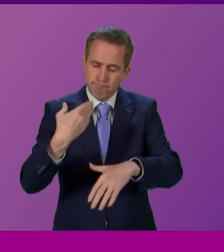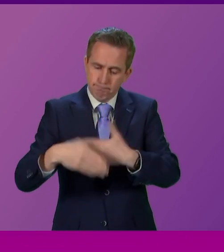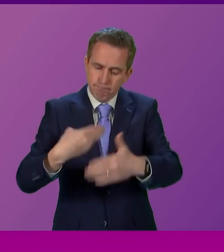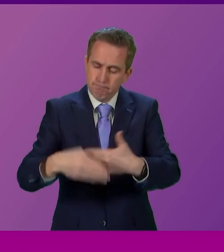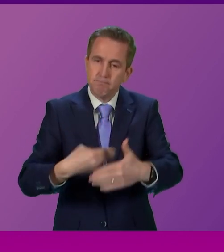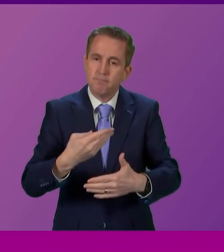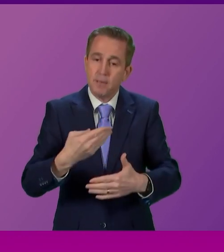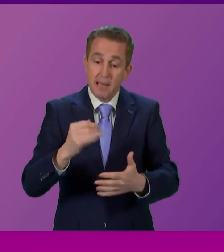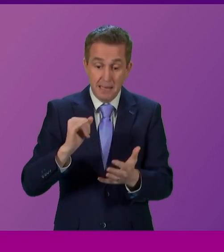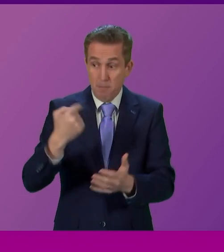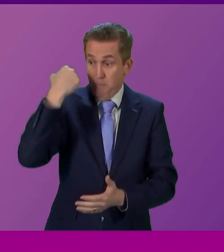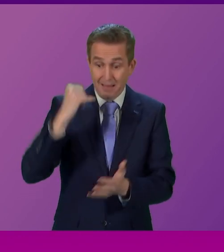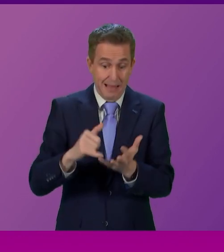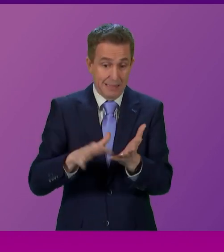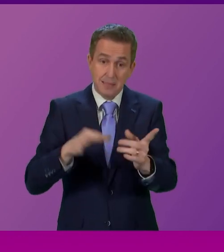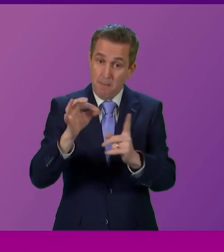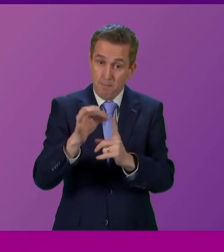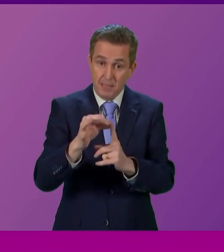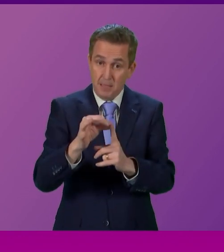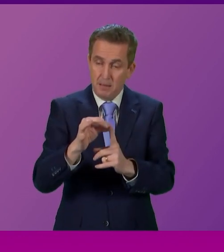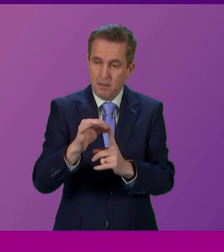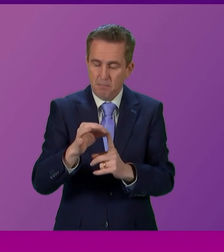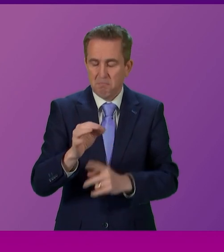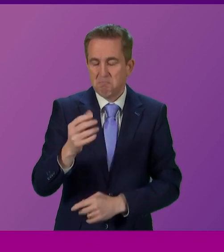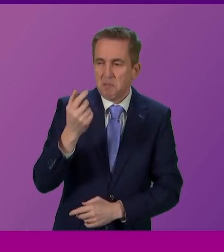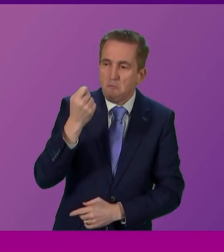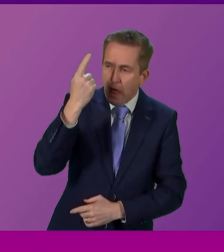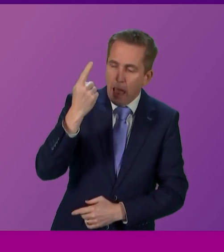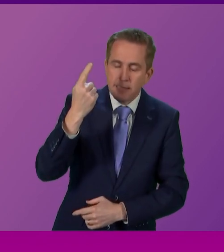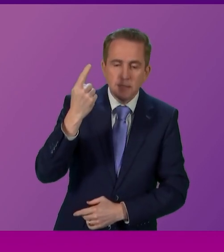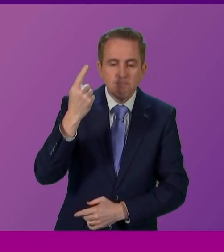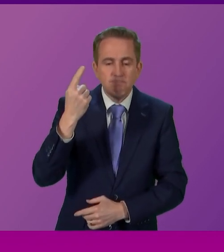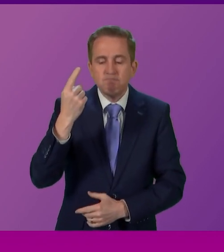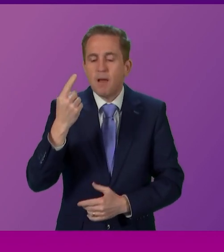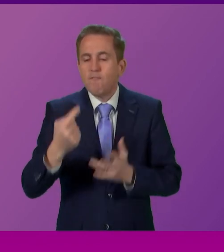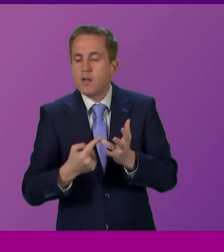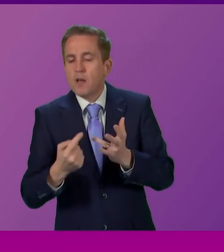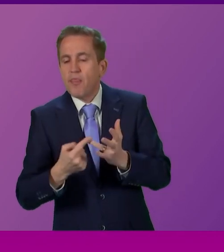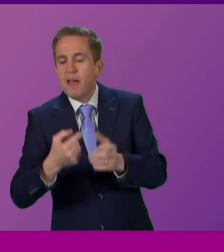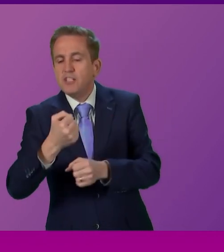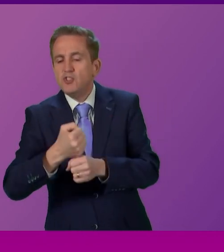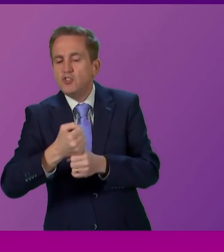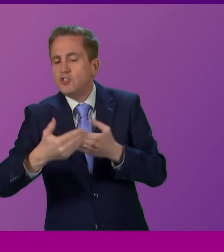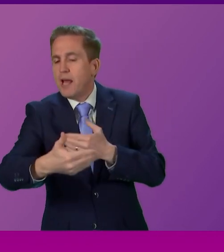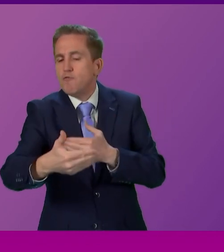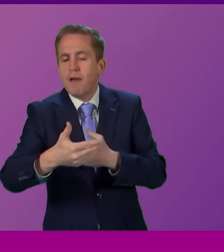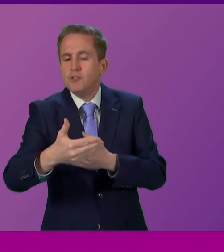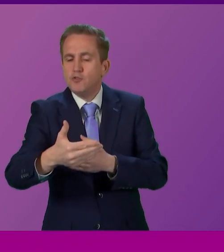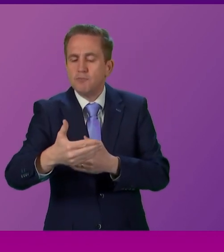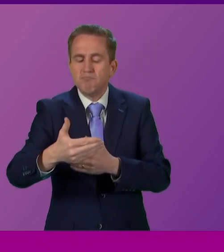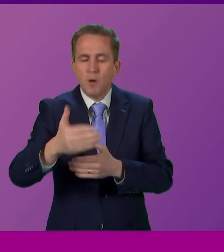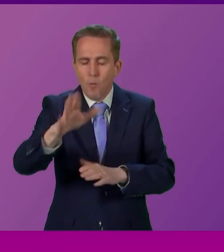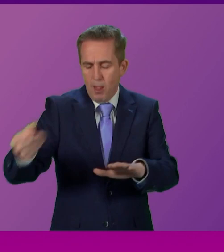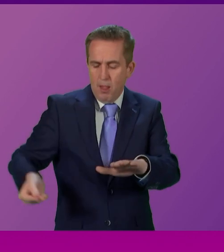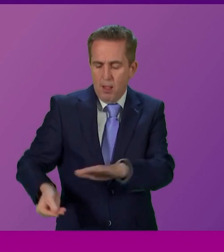according to the SNP at the time, removed the question of independence for at least a generation. So